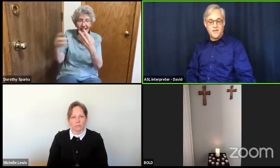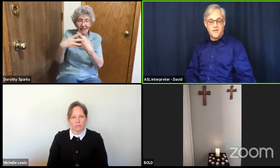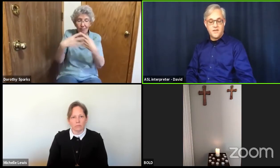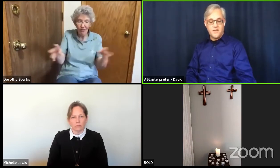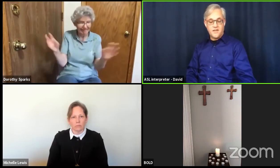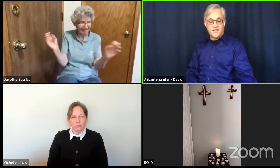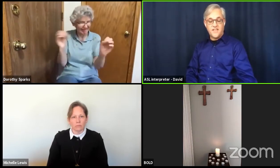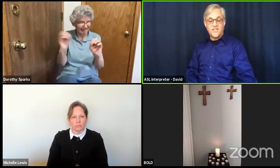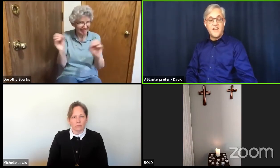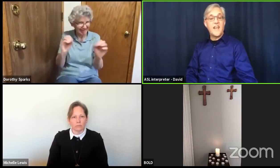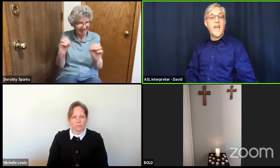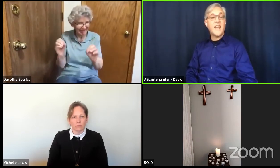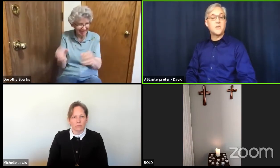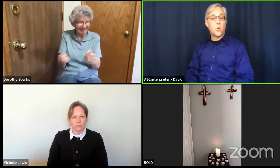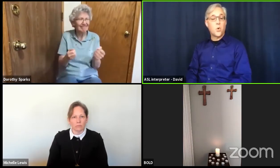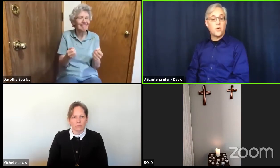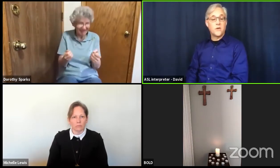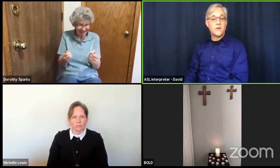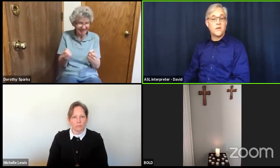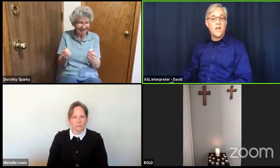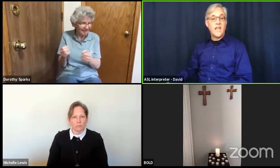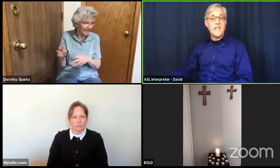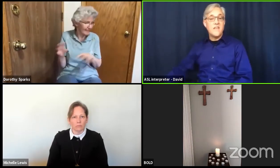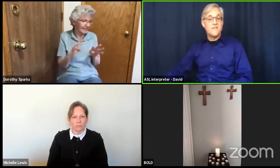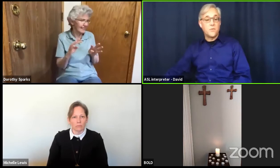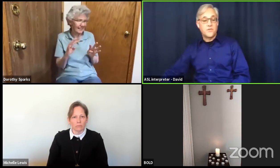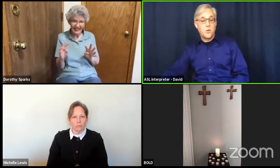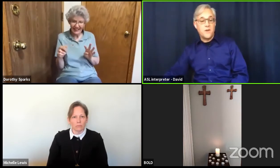Yet the net hadn't torn, even with so many fish.